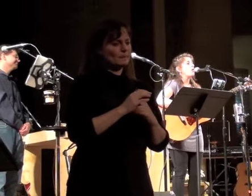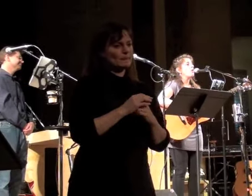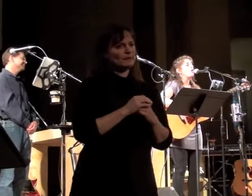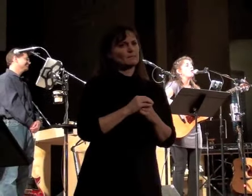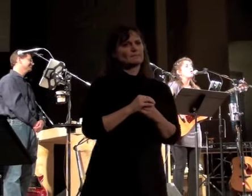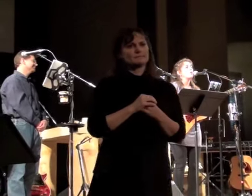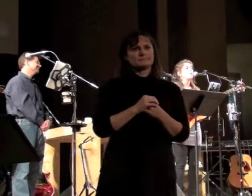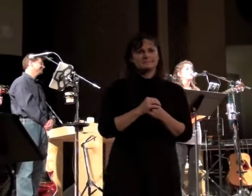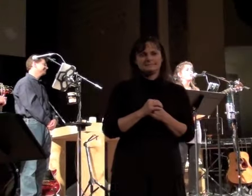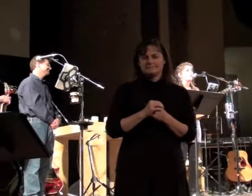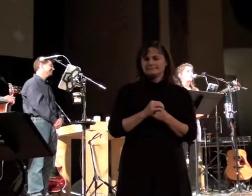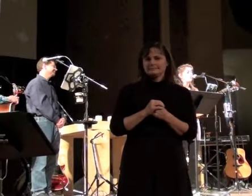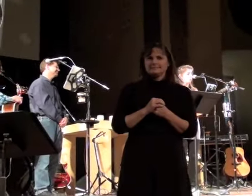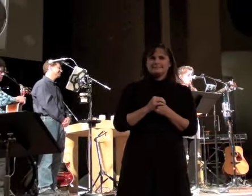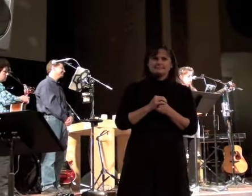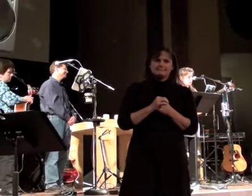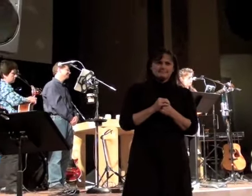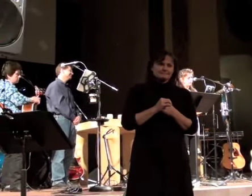all.